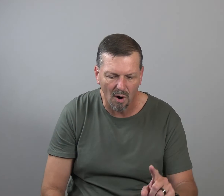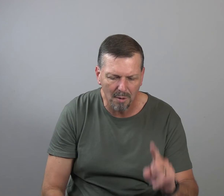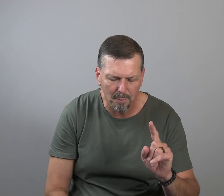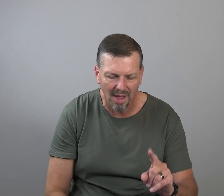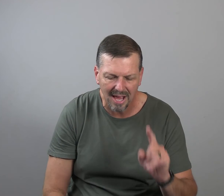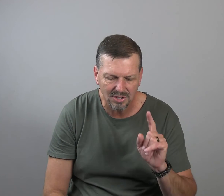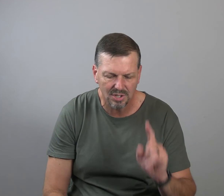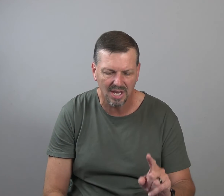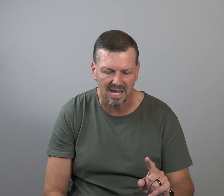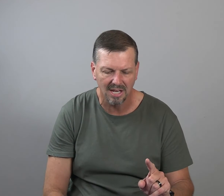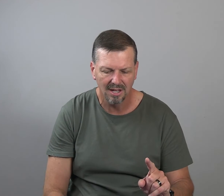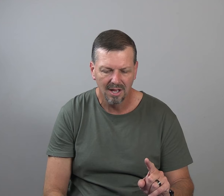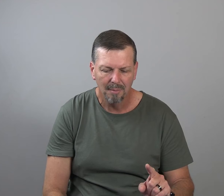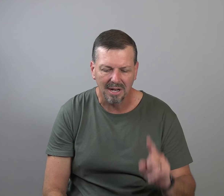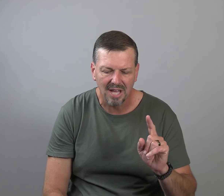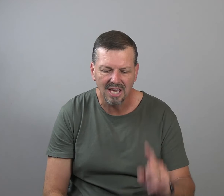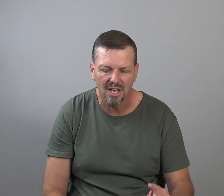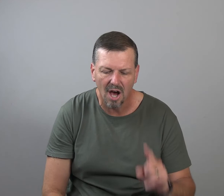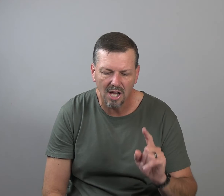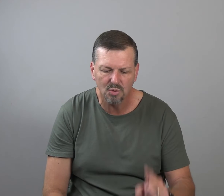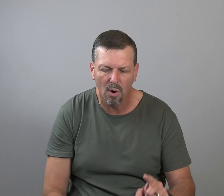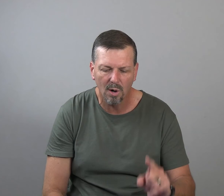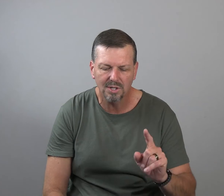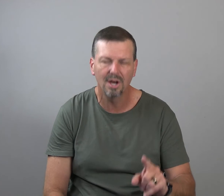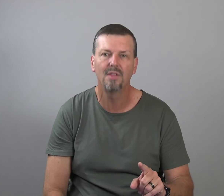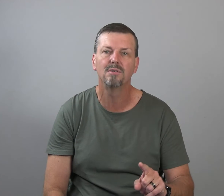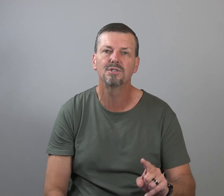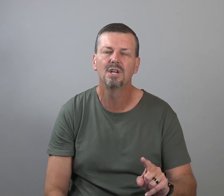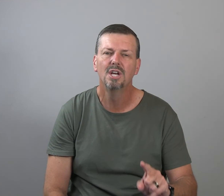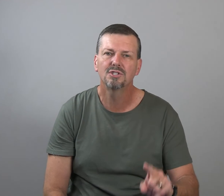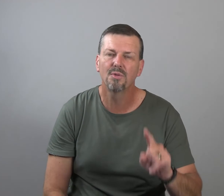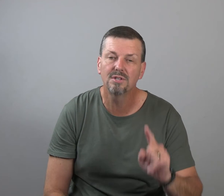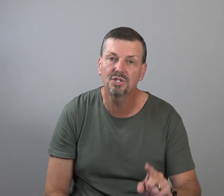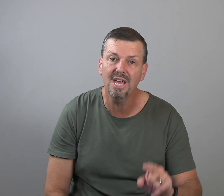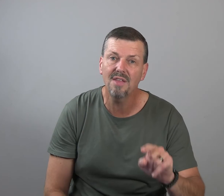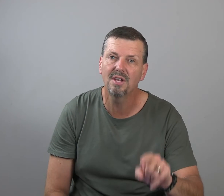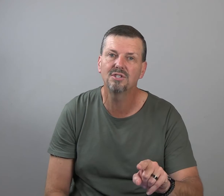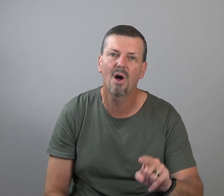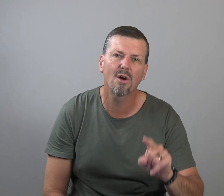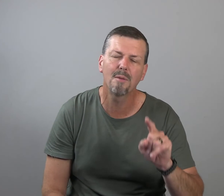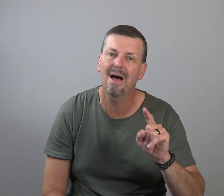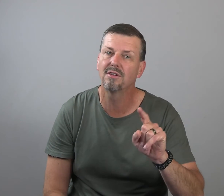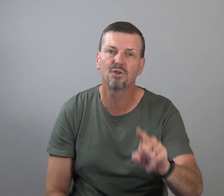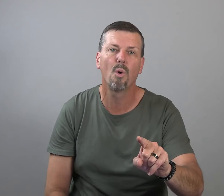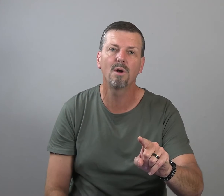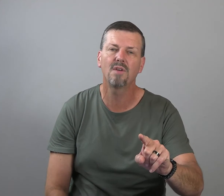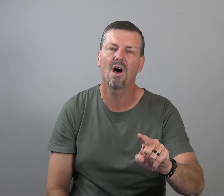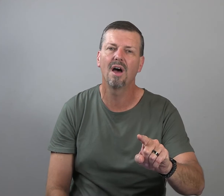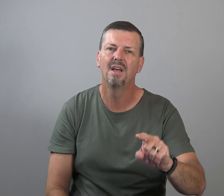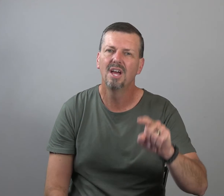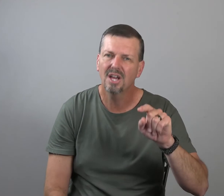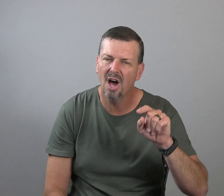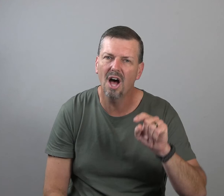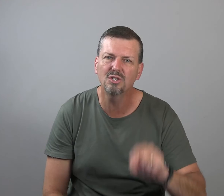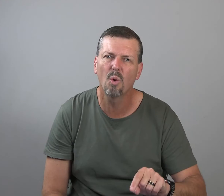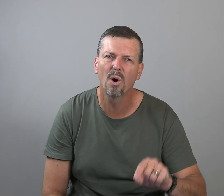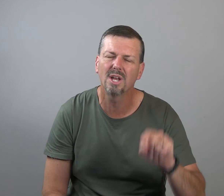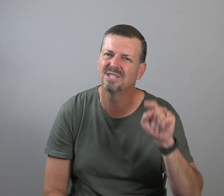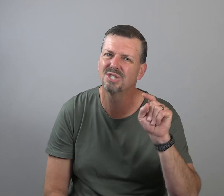farmer plants seed by taking God's word to others. So the seed that he's talking about is the word of God. God's word is